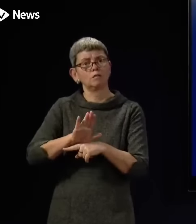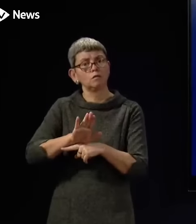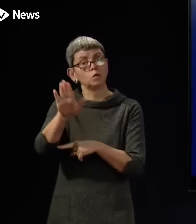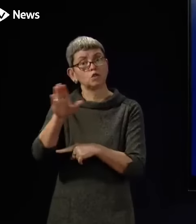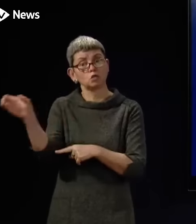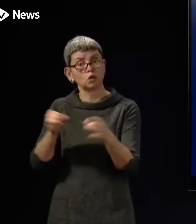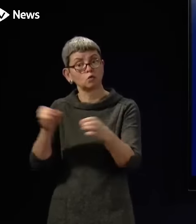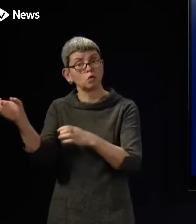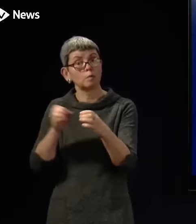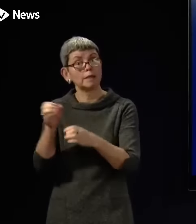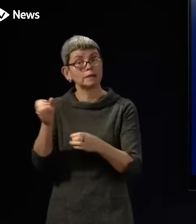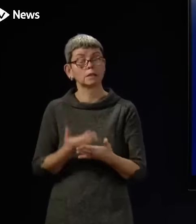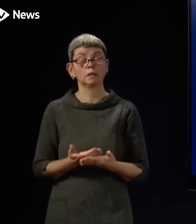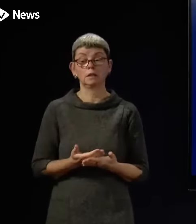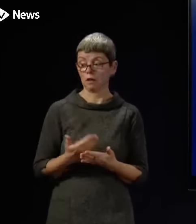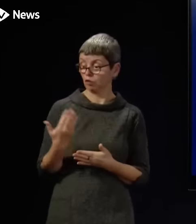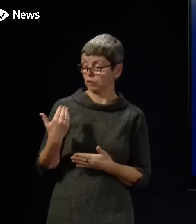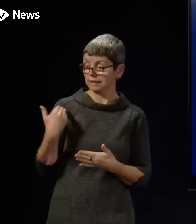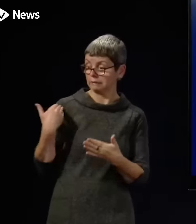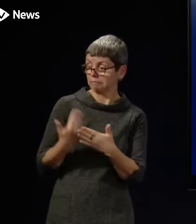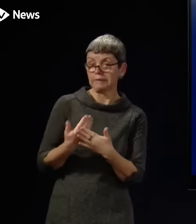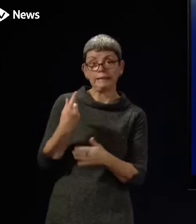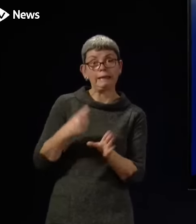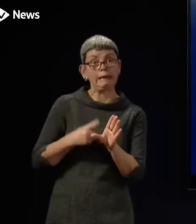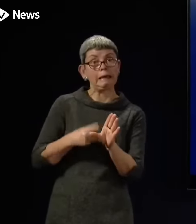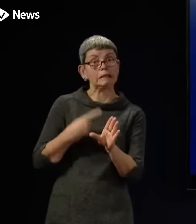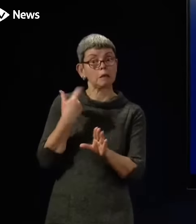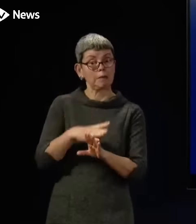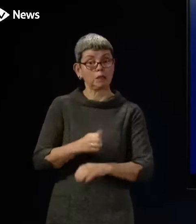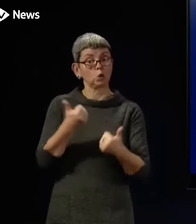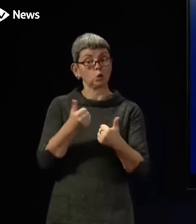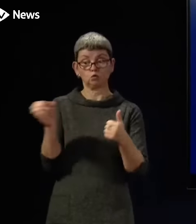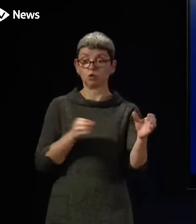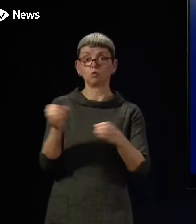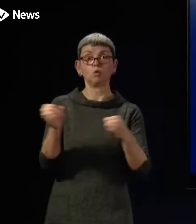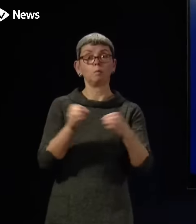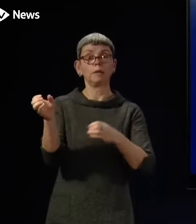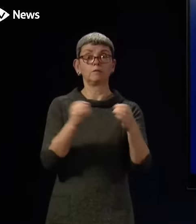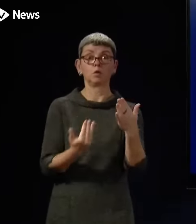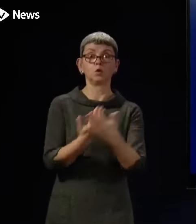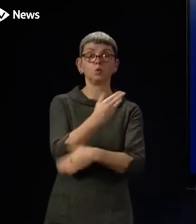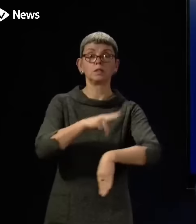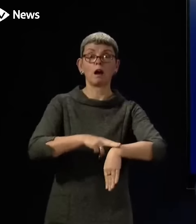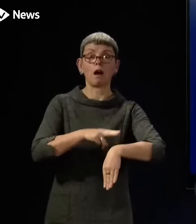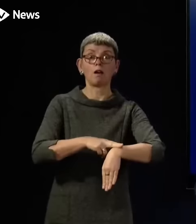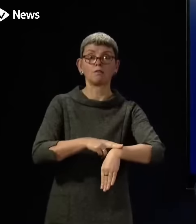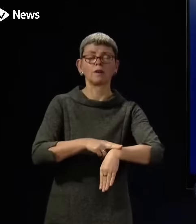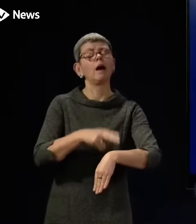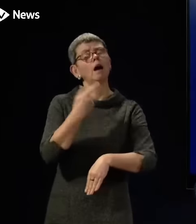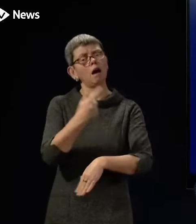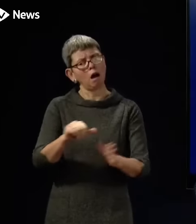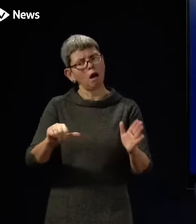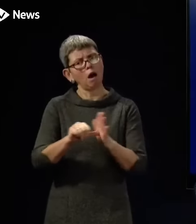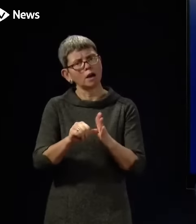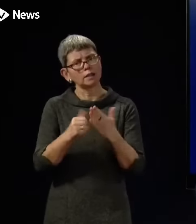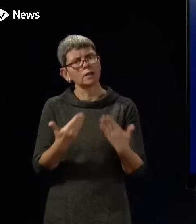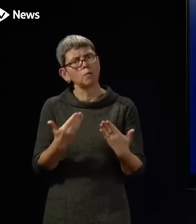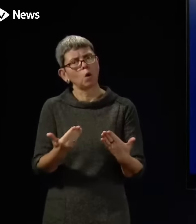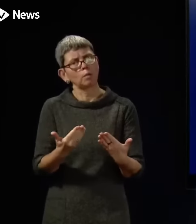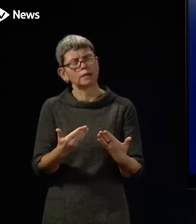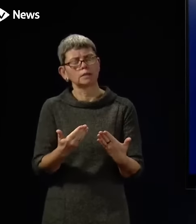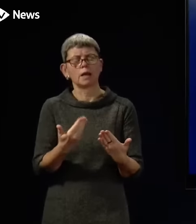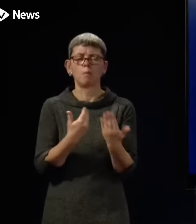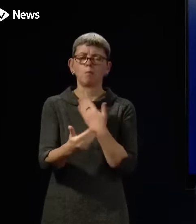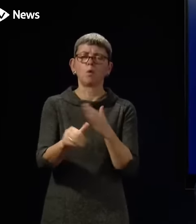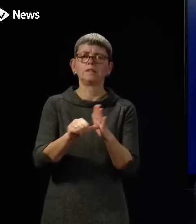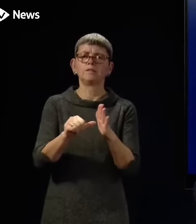recruitment into the NHS in recent years. That is difficult at the moment, more difficult than it has been certainly in